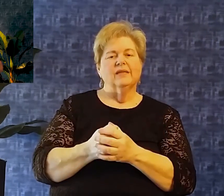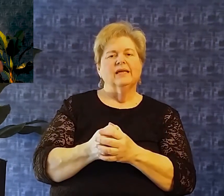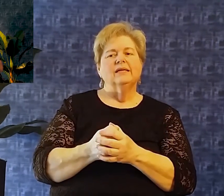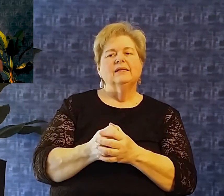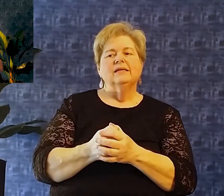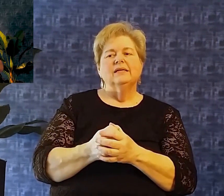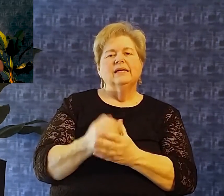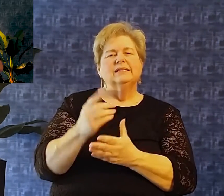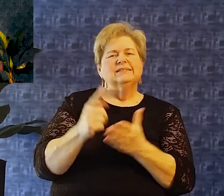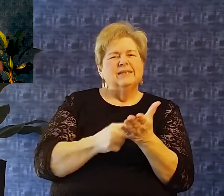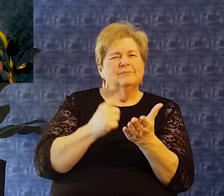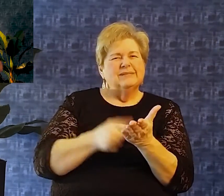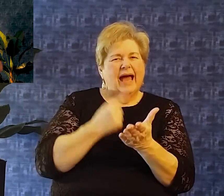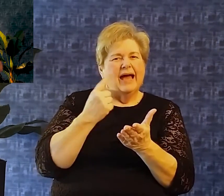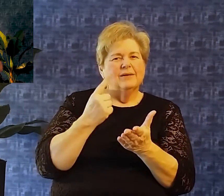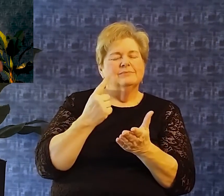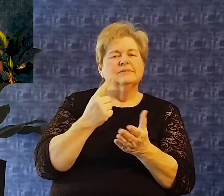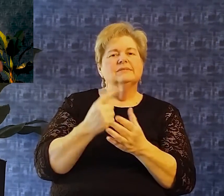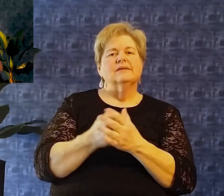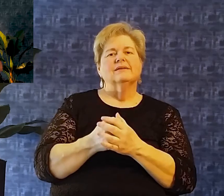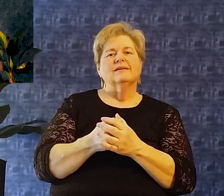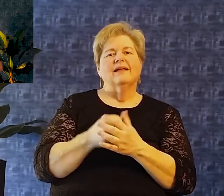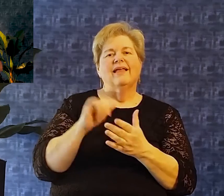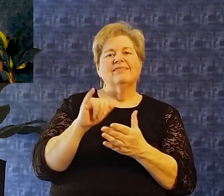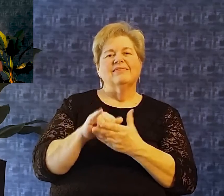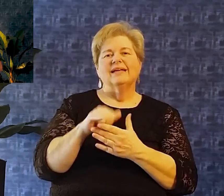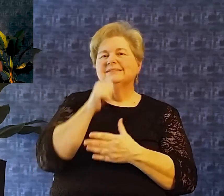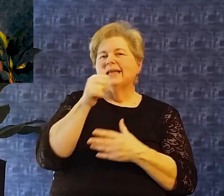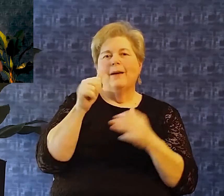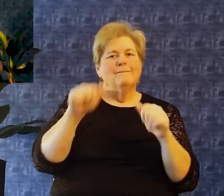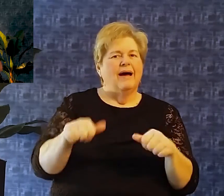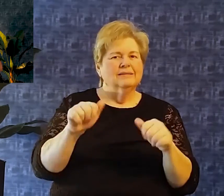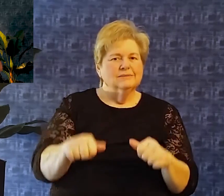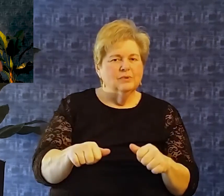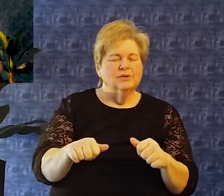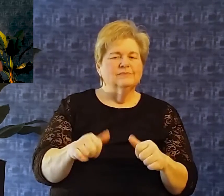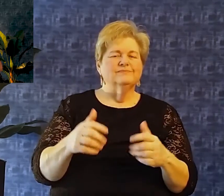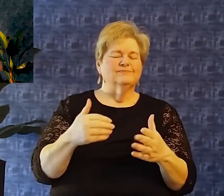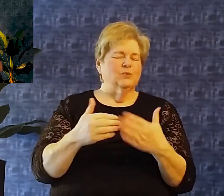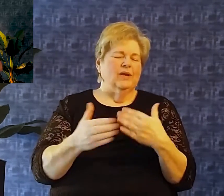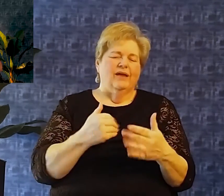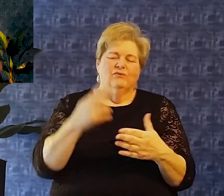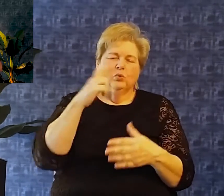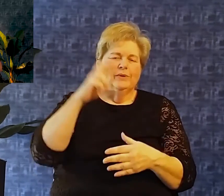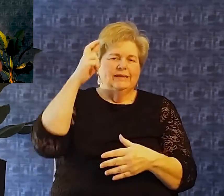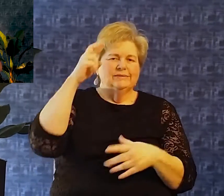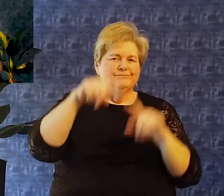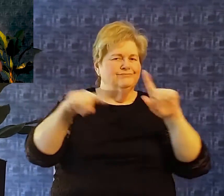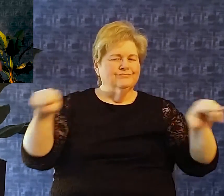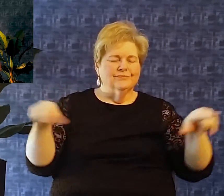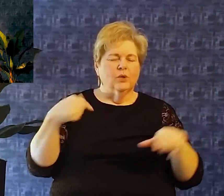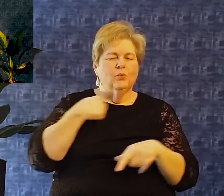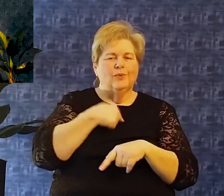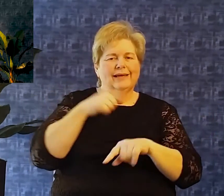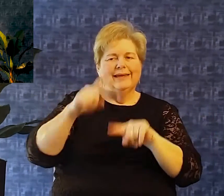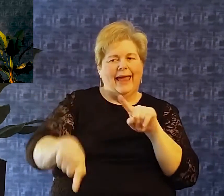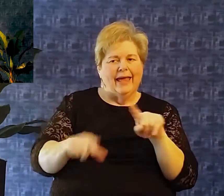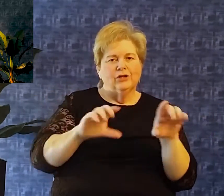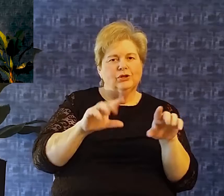for whatever reason that we can't maybe carry out a particular request But on those occasions when we are able to do